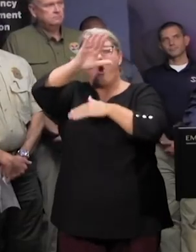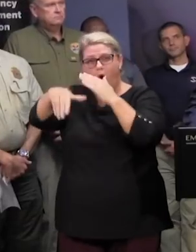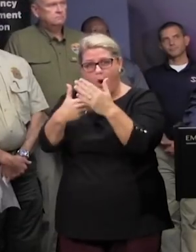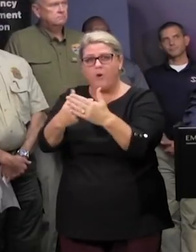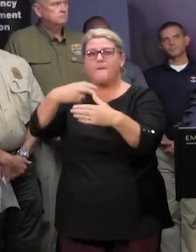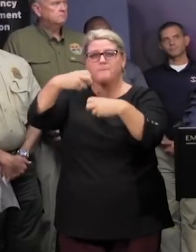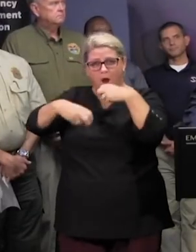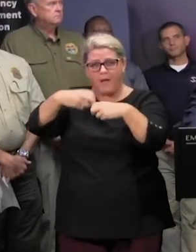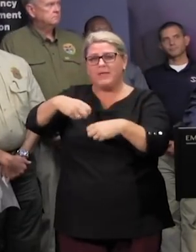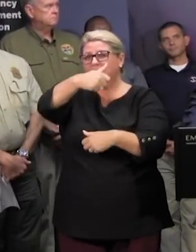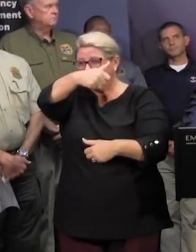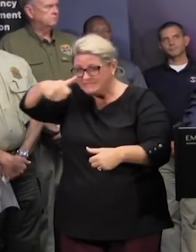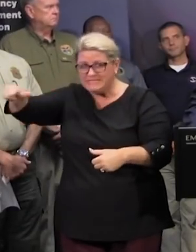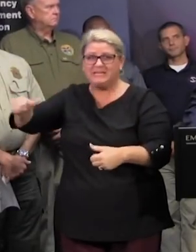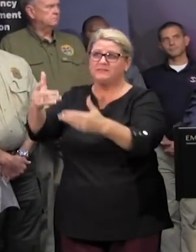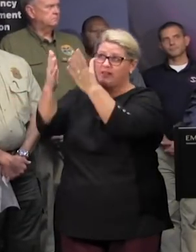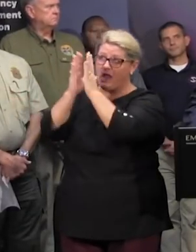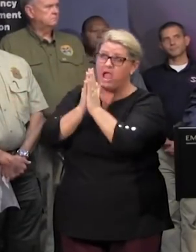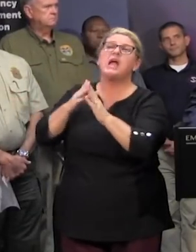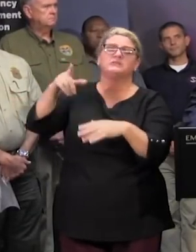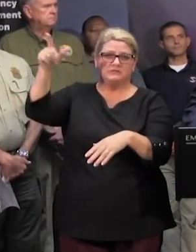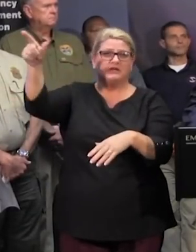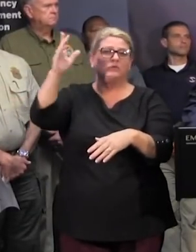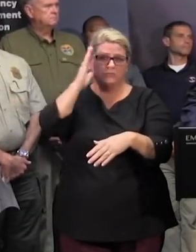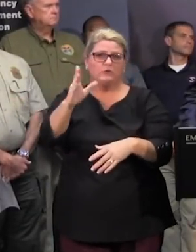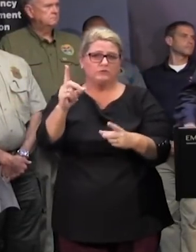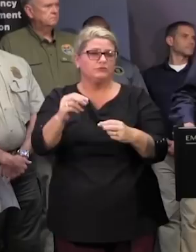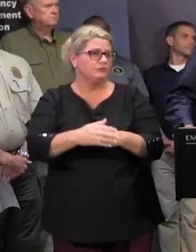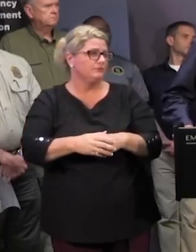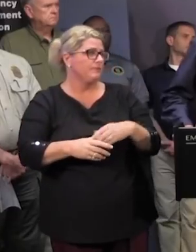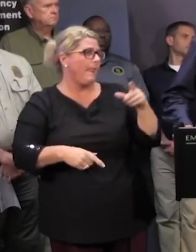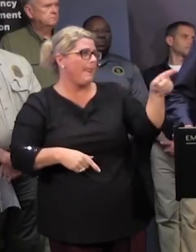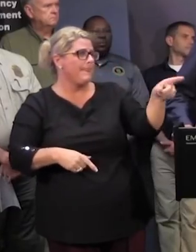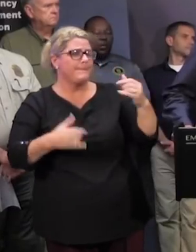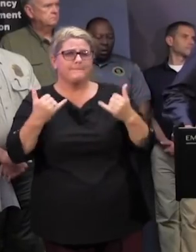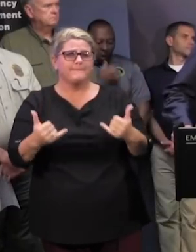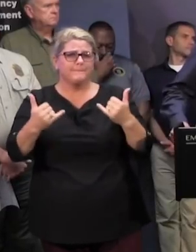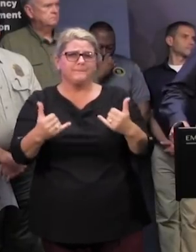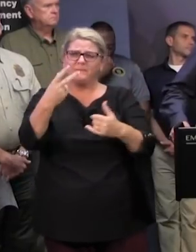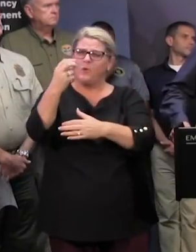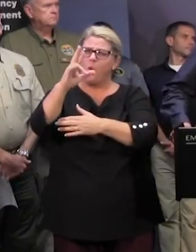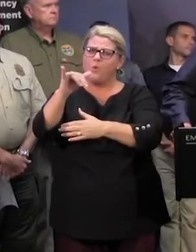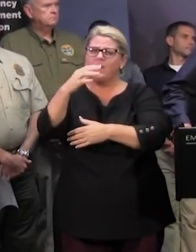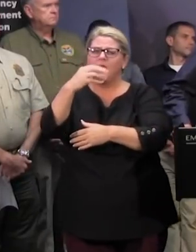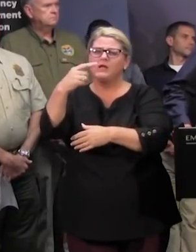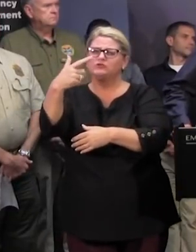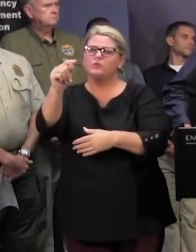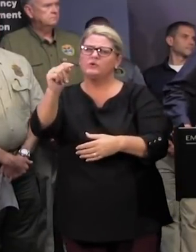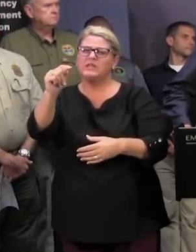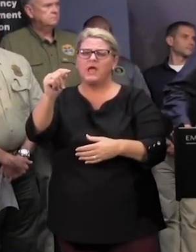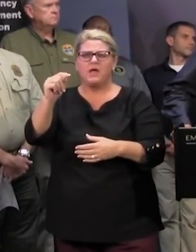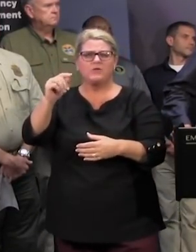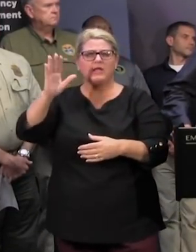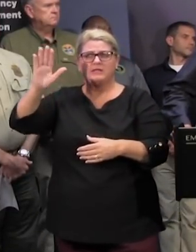have every contingency has been addressed what has been the biggest difference in the conditions that we're seeing in orion georgetown county that those